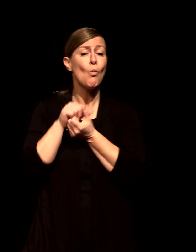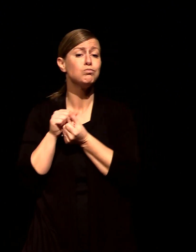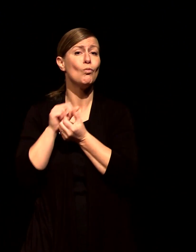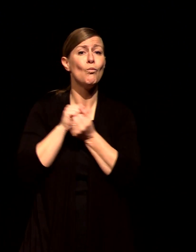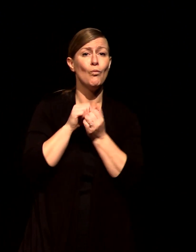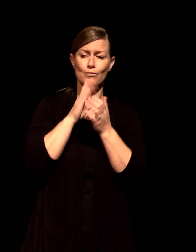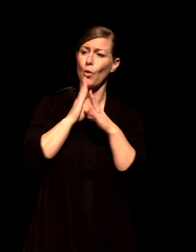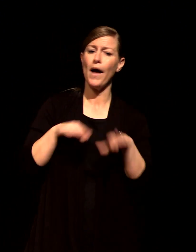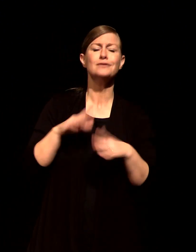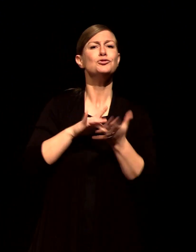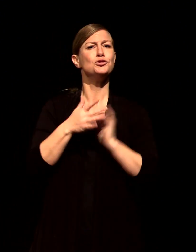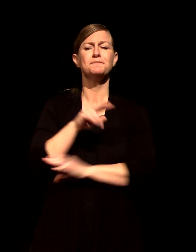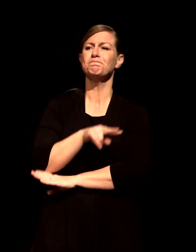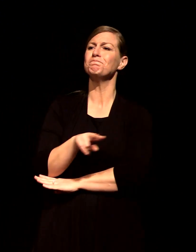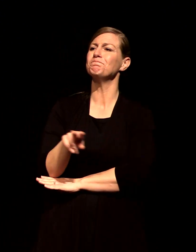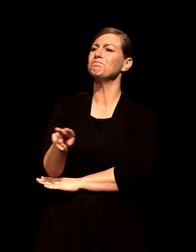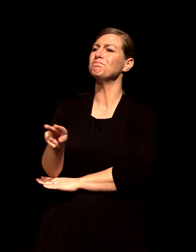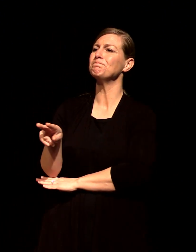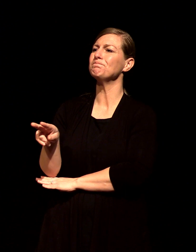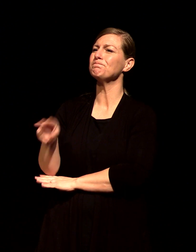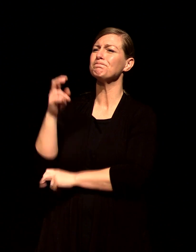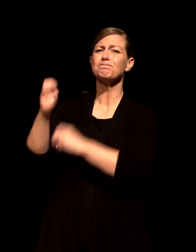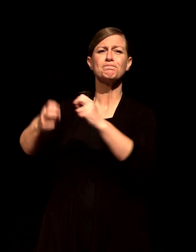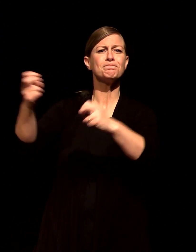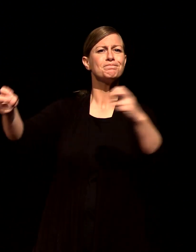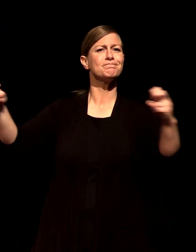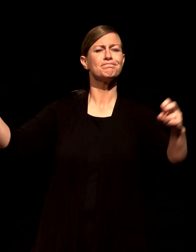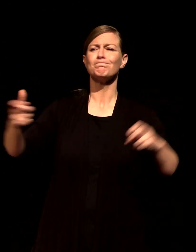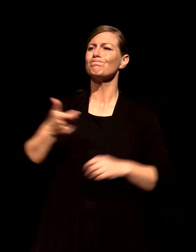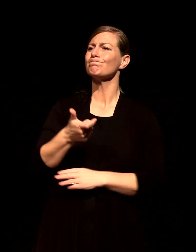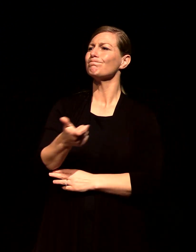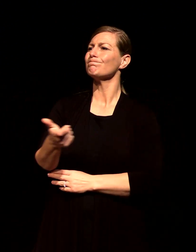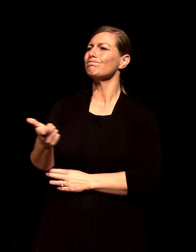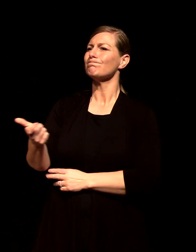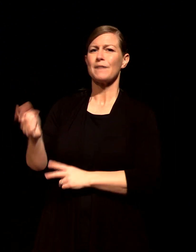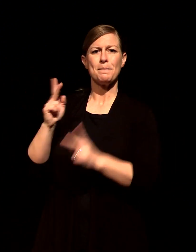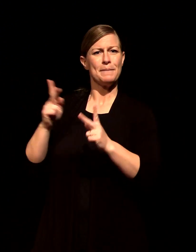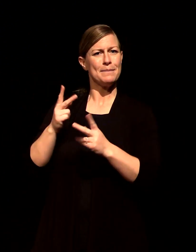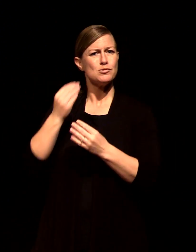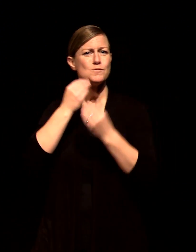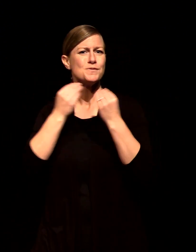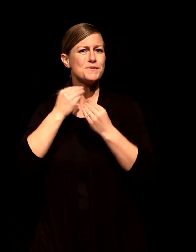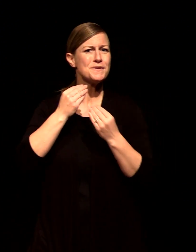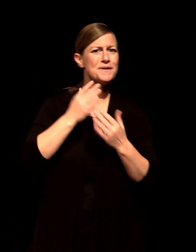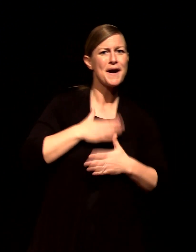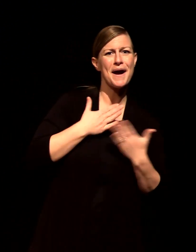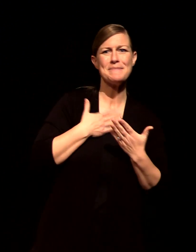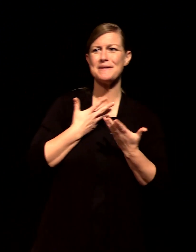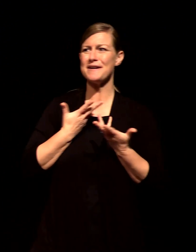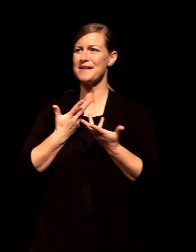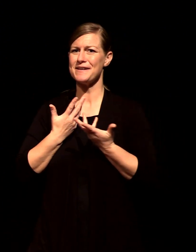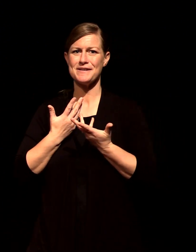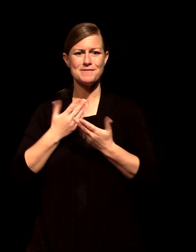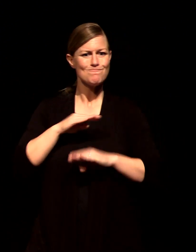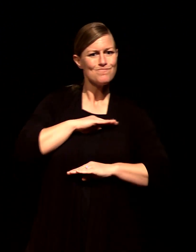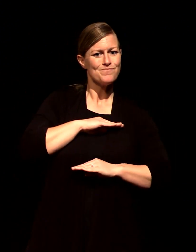out of the boat and that first step when the water held his weight and he looks up with Jesus with this look in his eyes like it's working